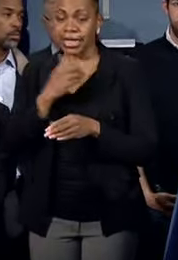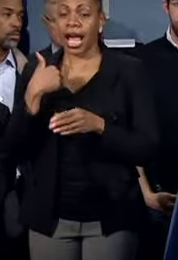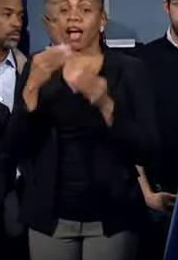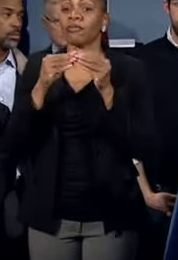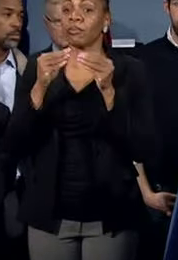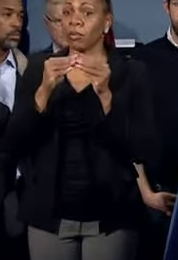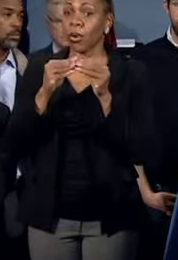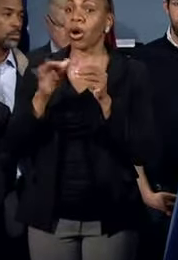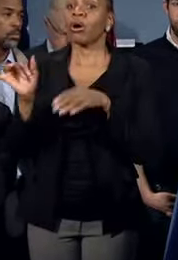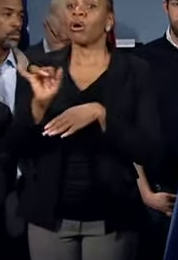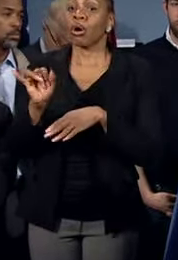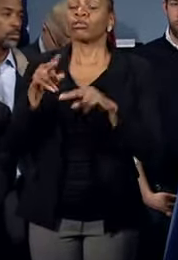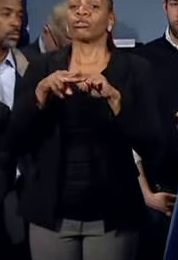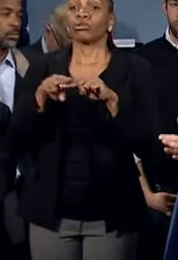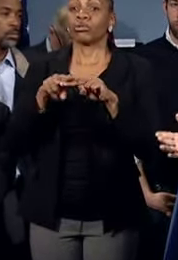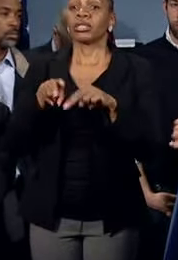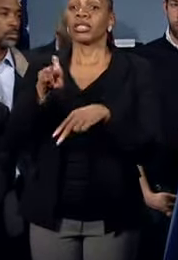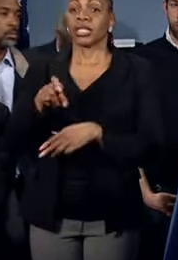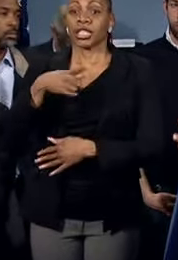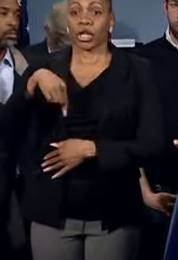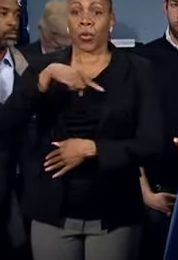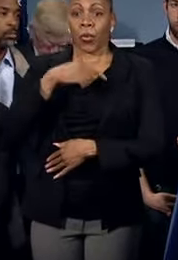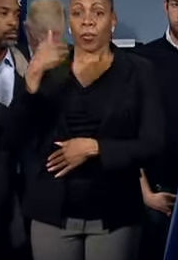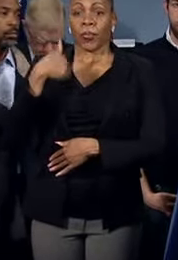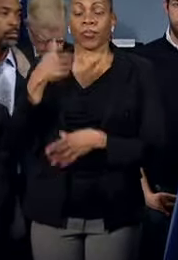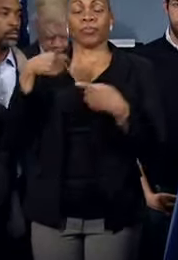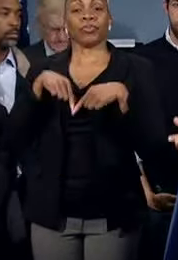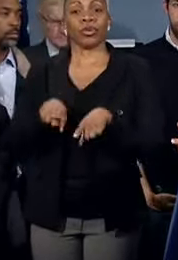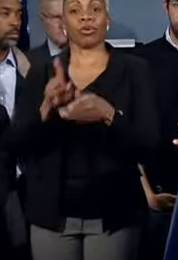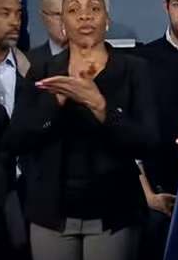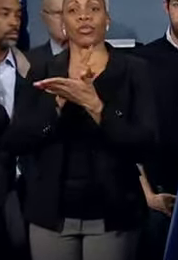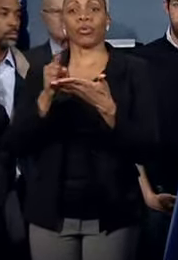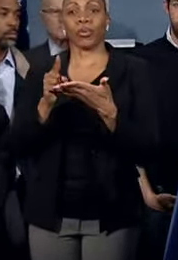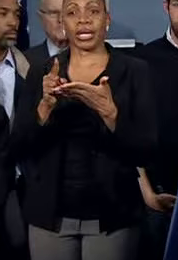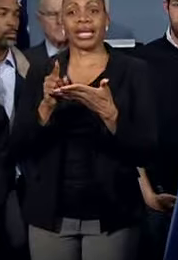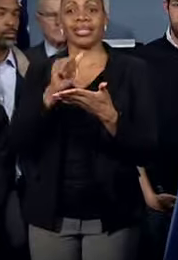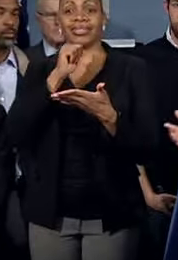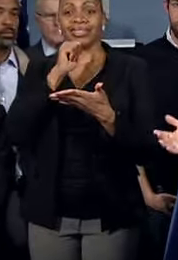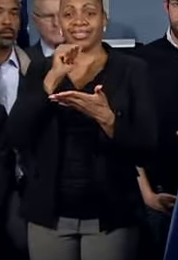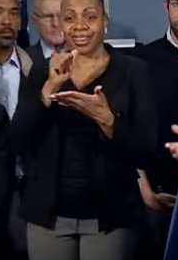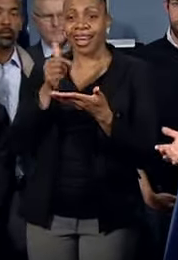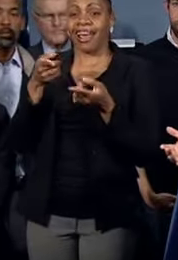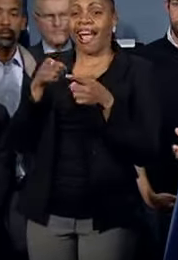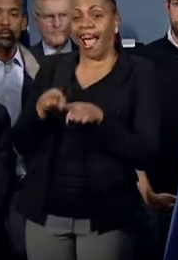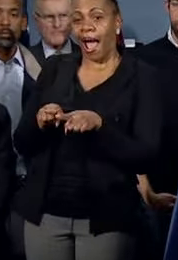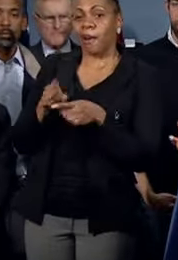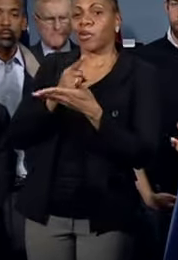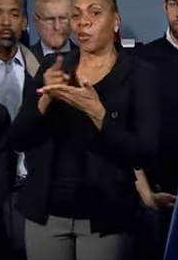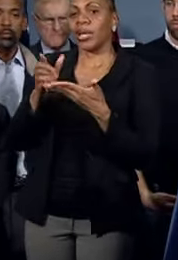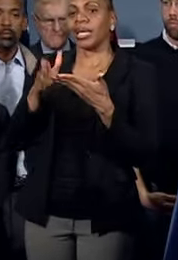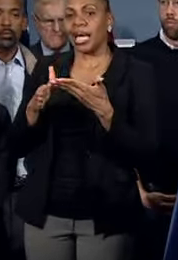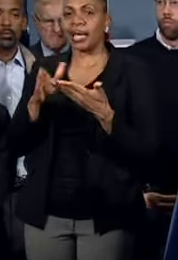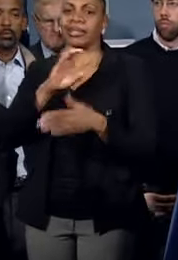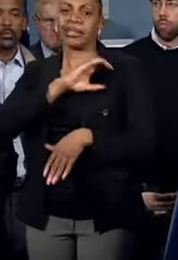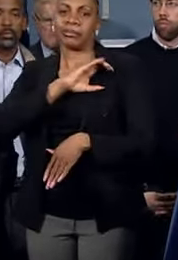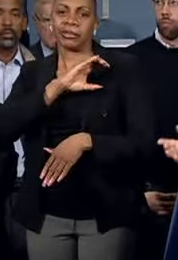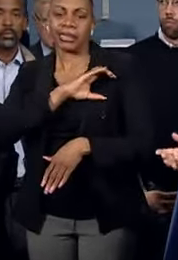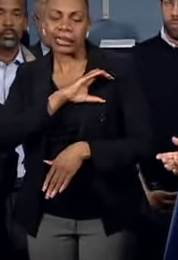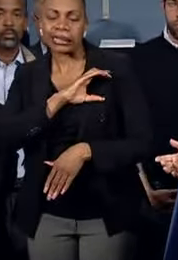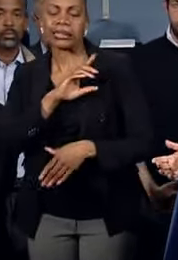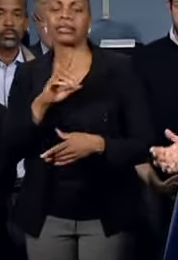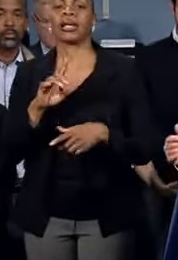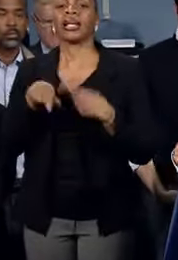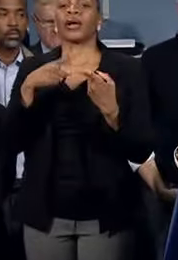a lot of the transportation needs that we have during the week aren't there on the weekends, so police officers, and